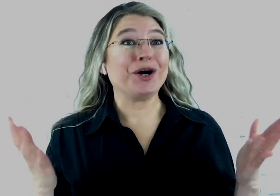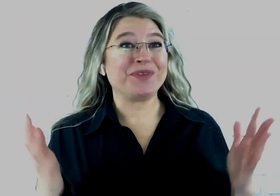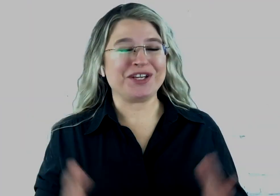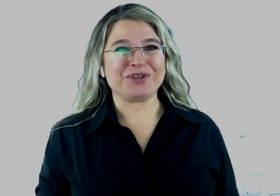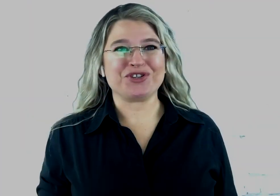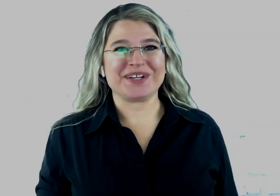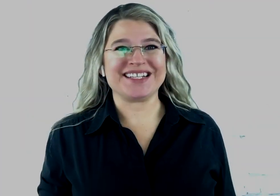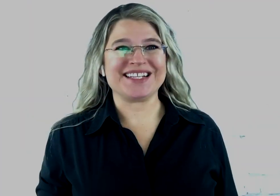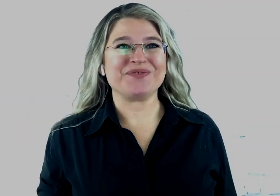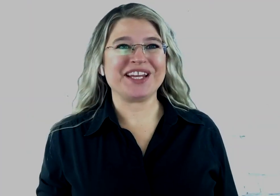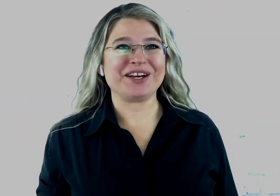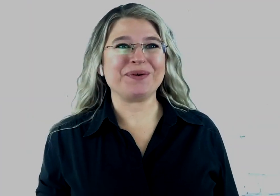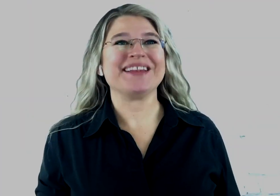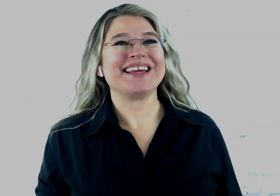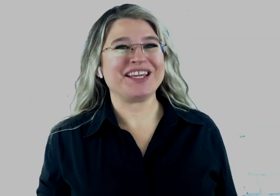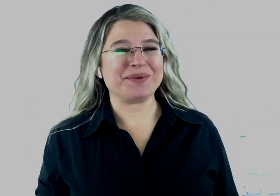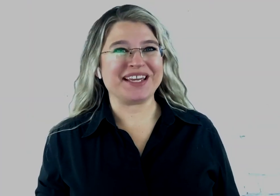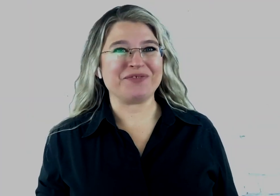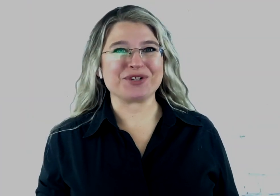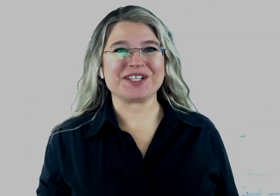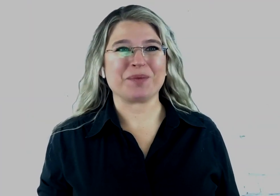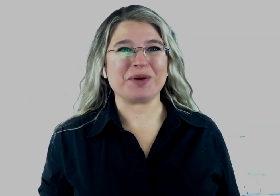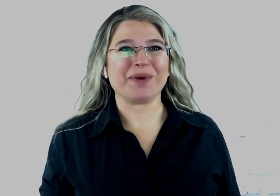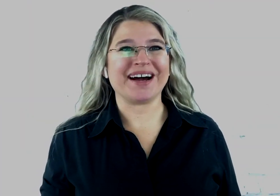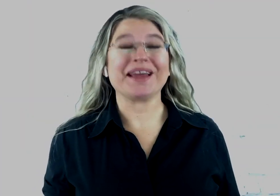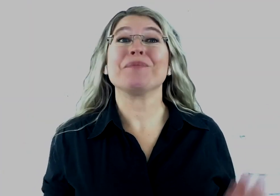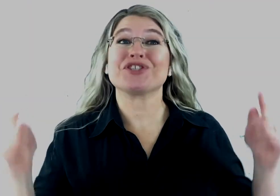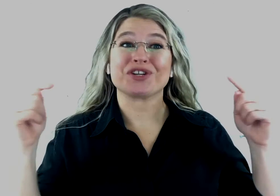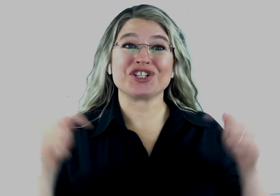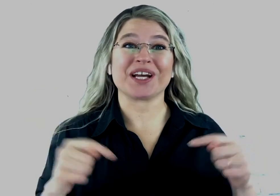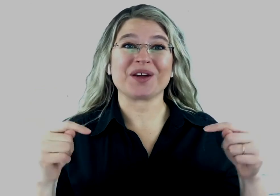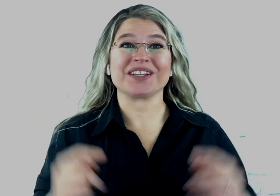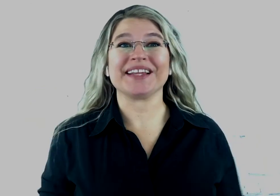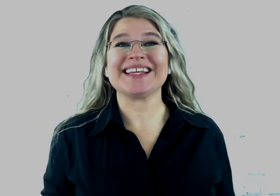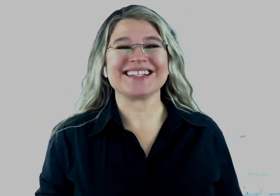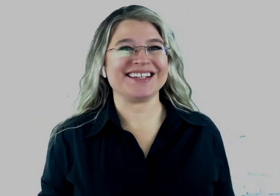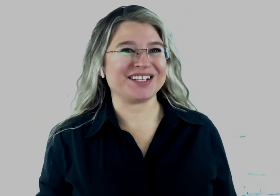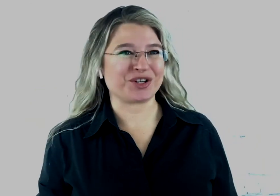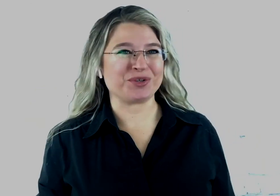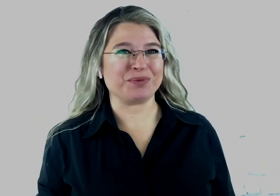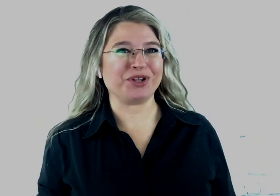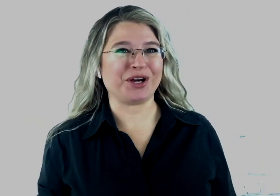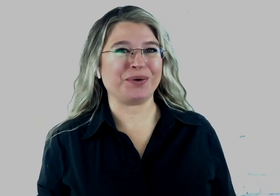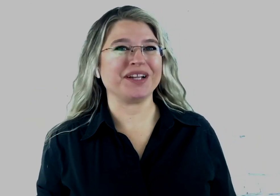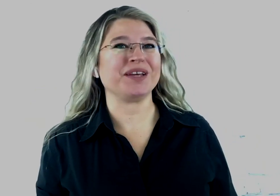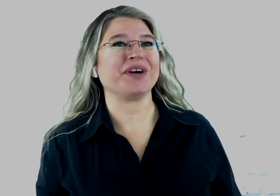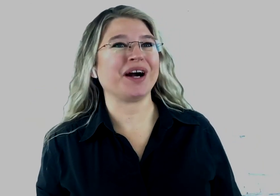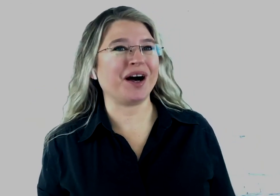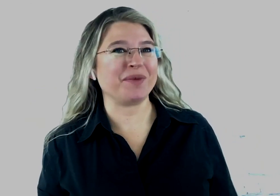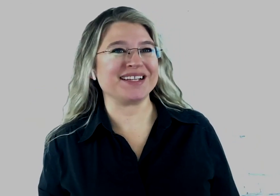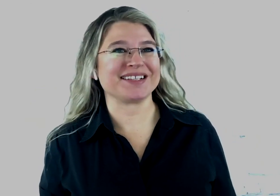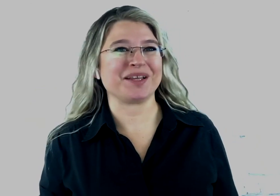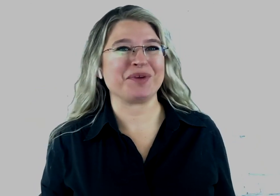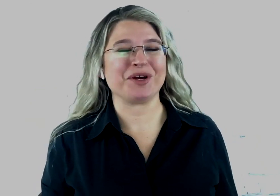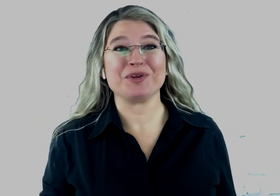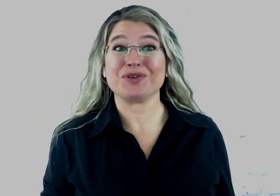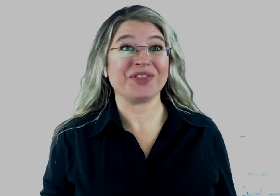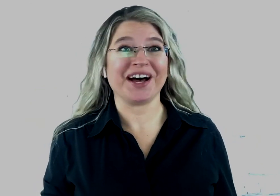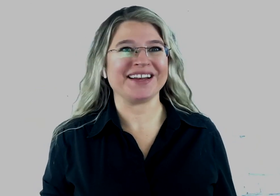that you enjoyed today's video and thank you again for stopping by. Be sure to check out the links in the description below and leave a comment to let me know what you thought of